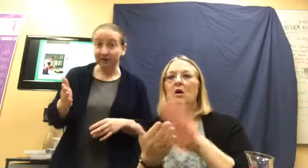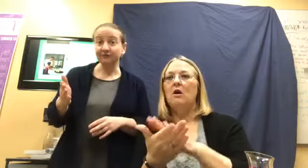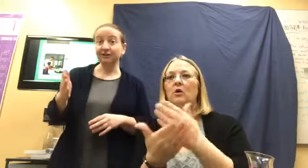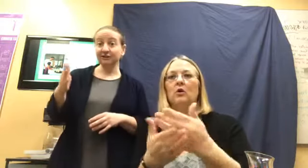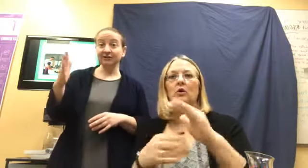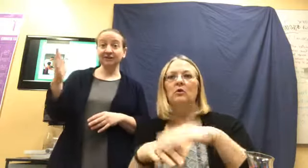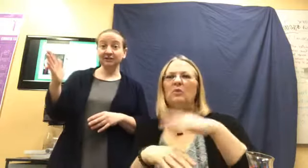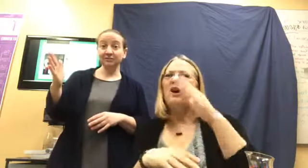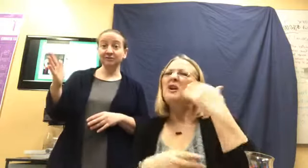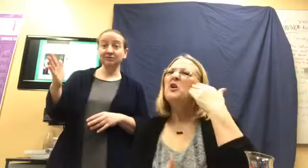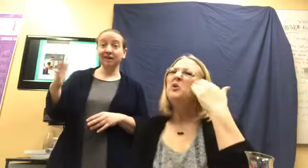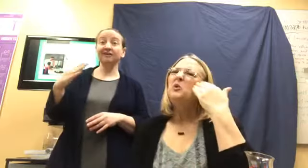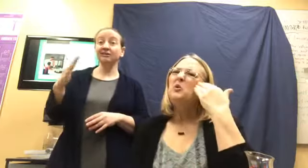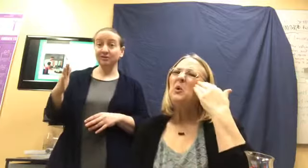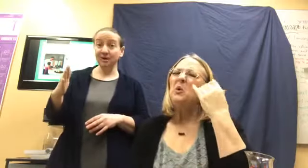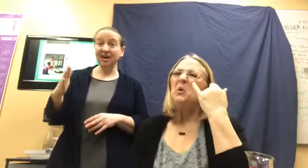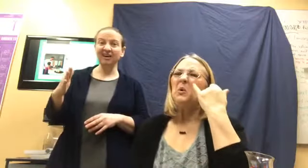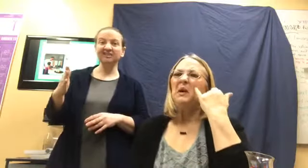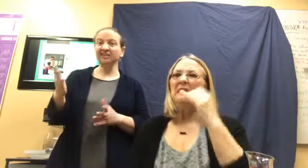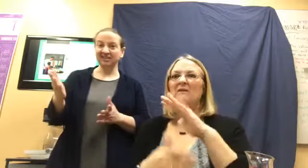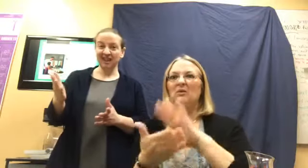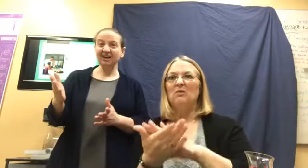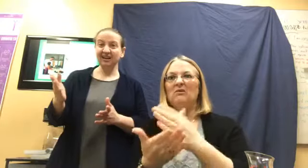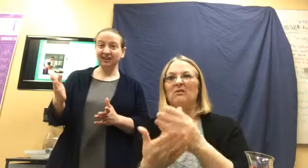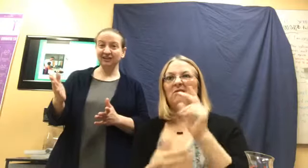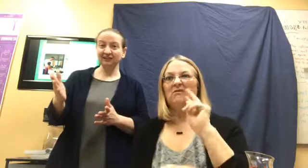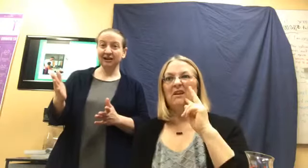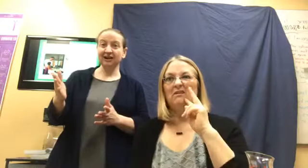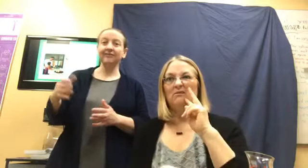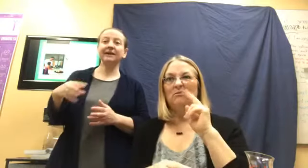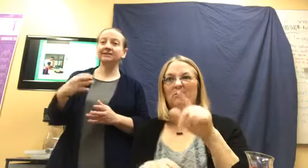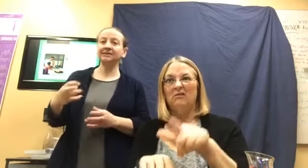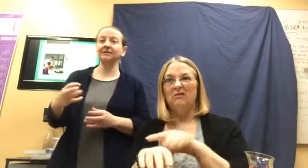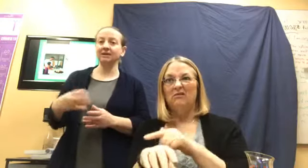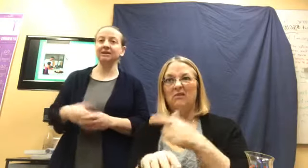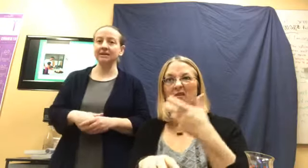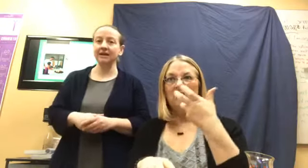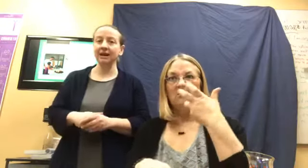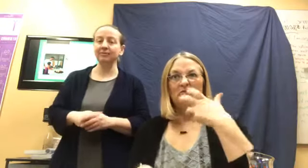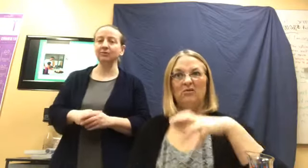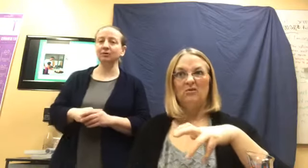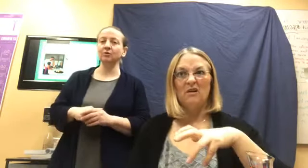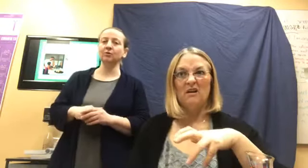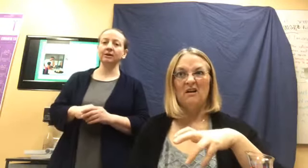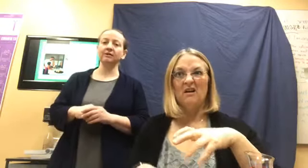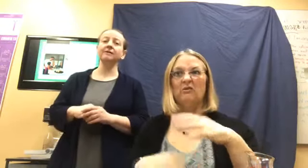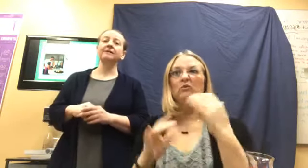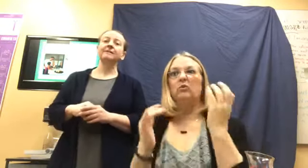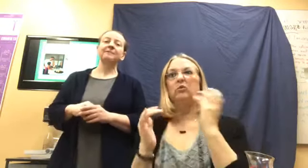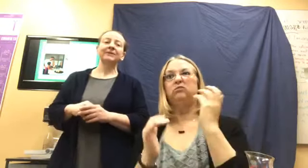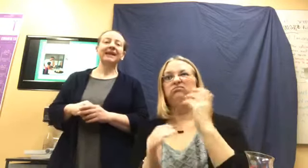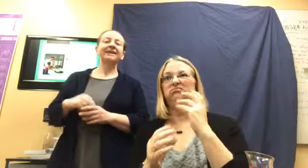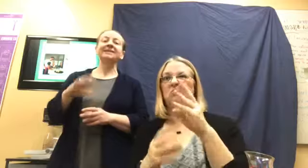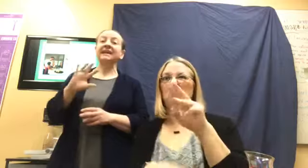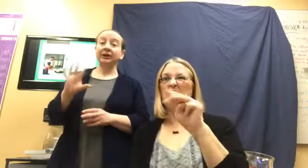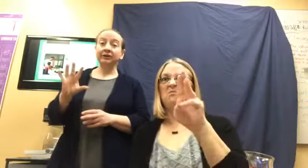know, if you cook your vegetable too long or too hot, it's not any good, right? That's the same thing that can happen with an oil. And Gary